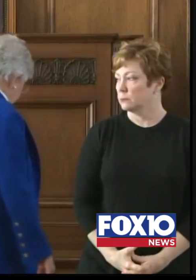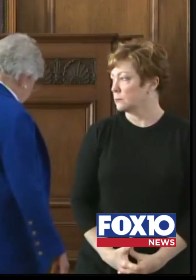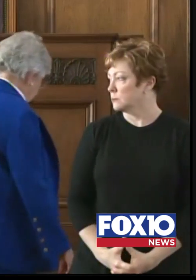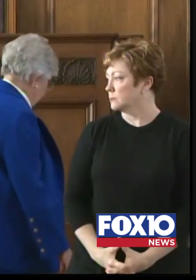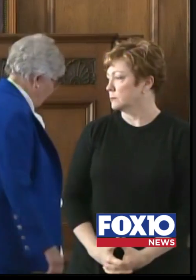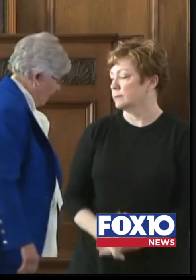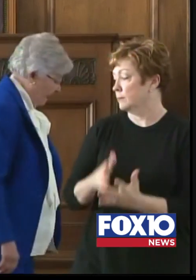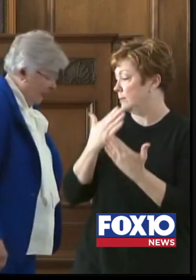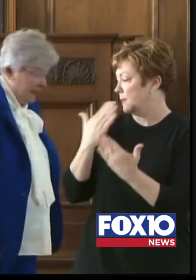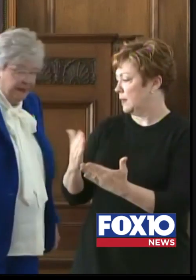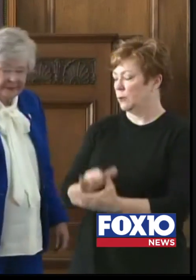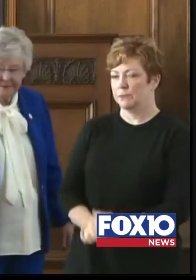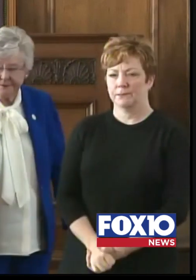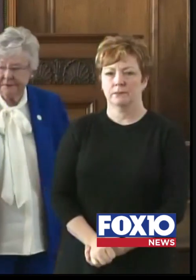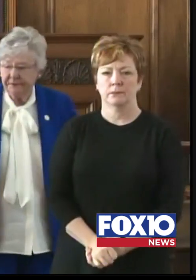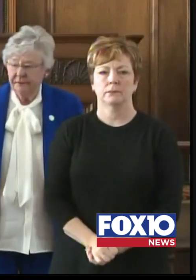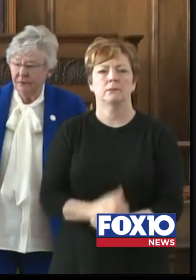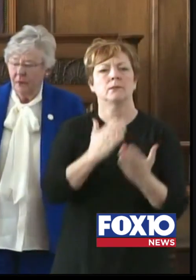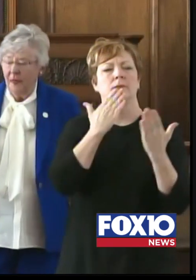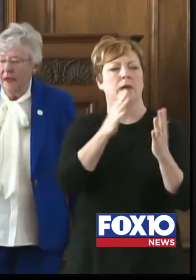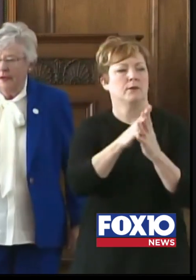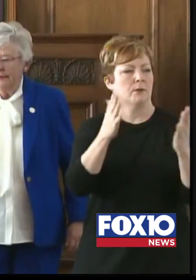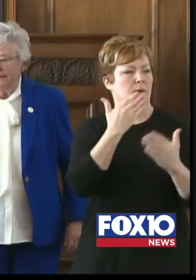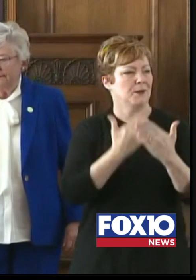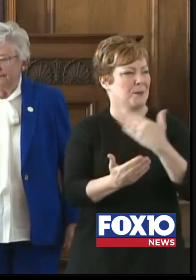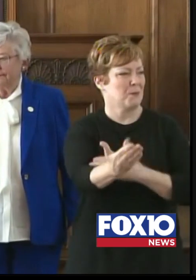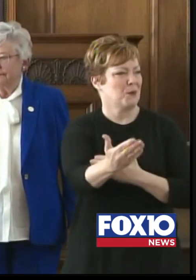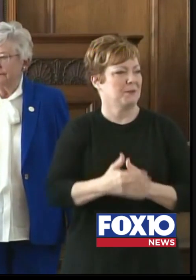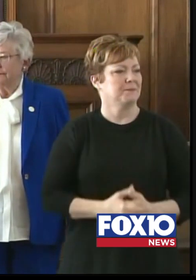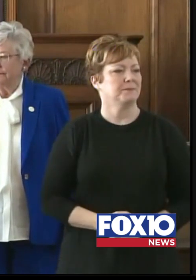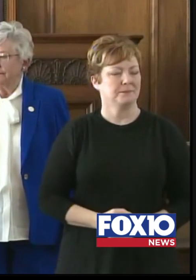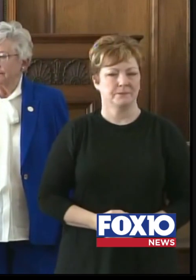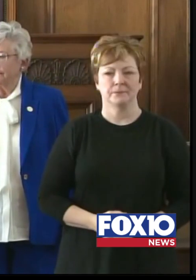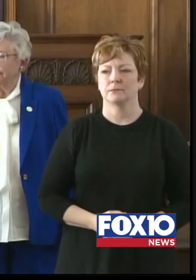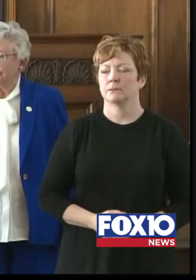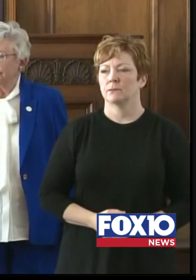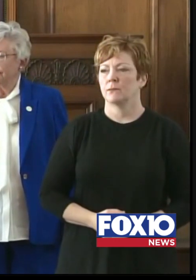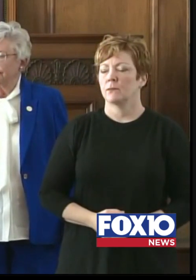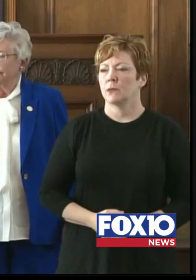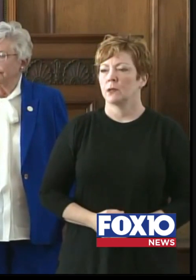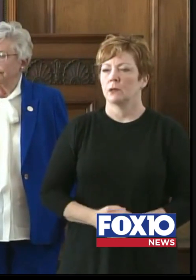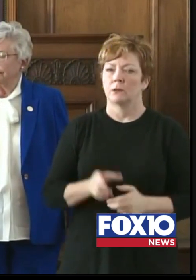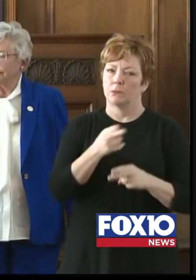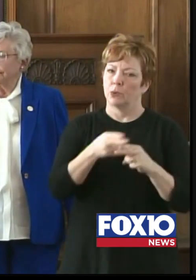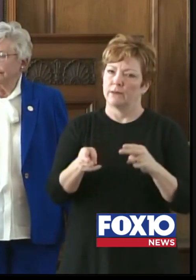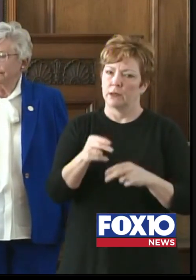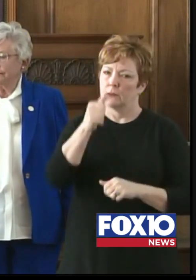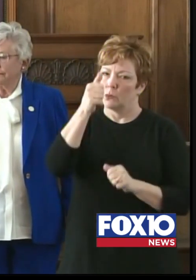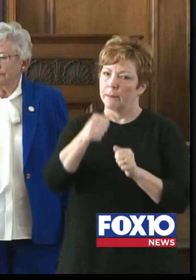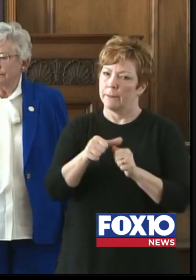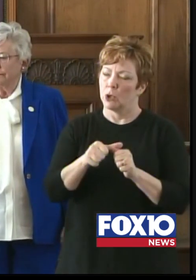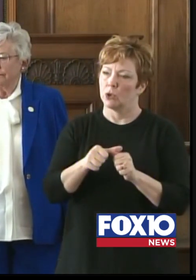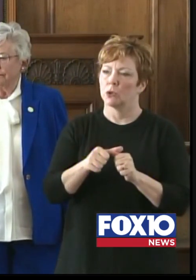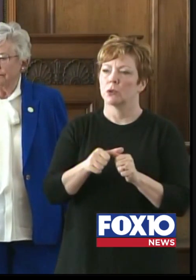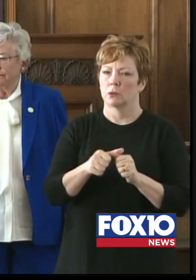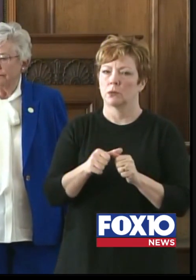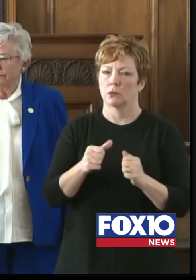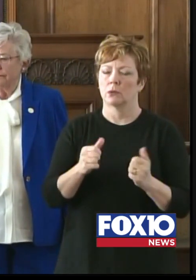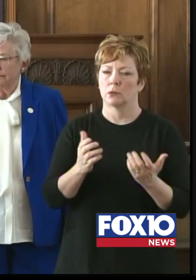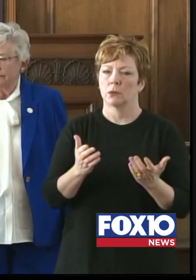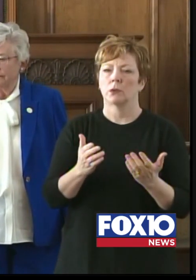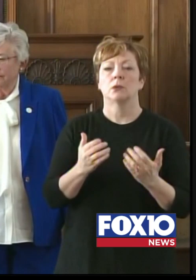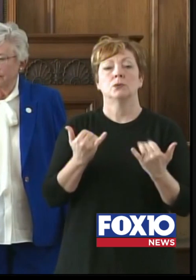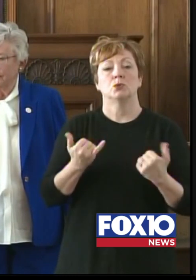Thank you, Gov. Thank you very much. Good morning, everyone. Let me just briefly remind you of where we are right now. We're